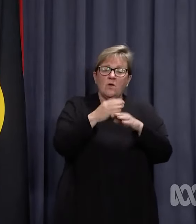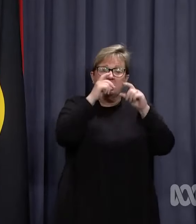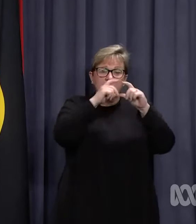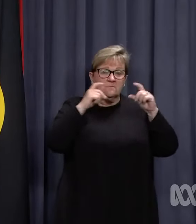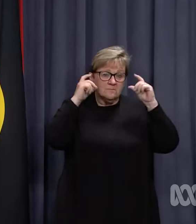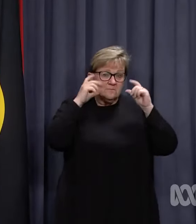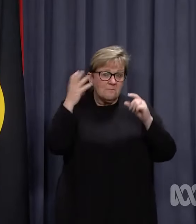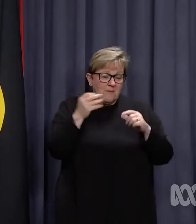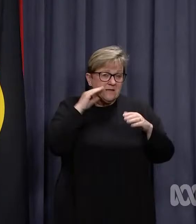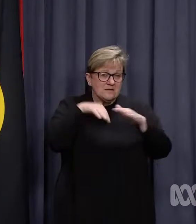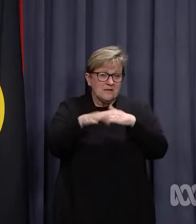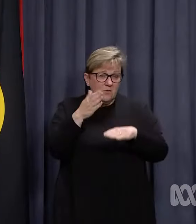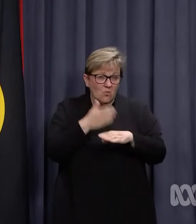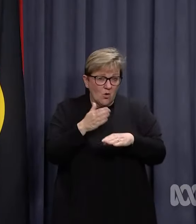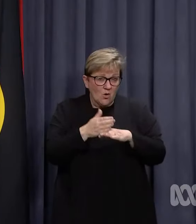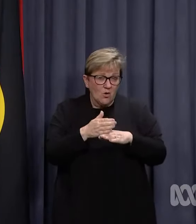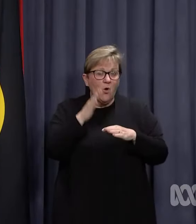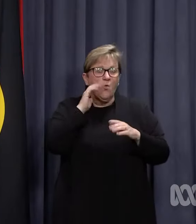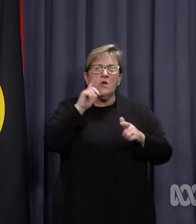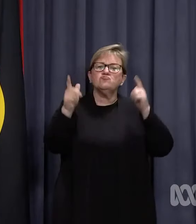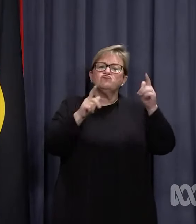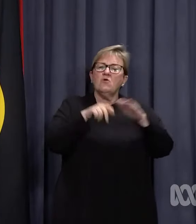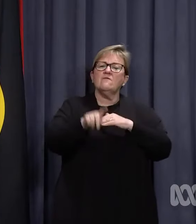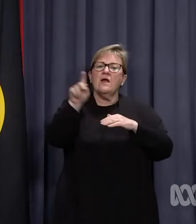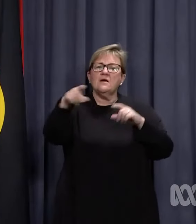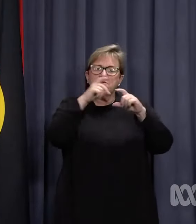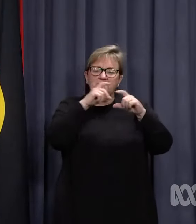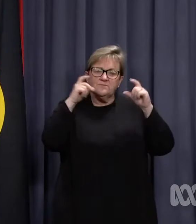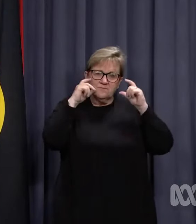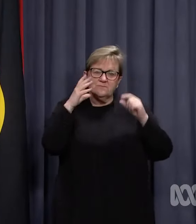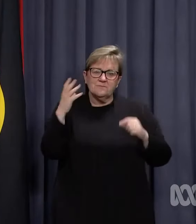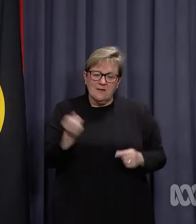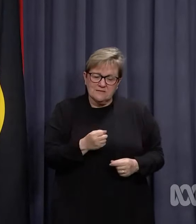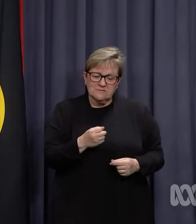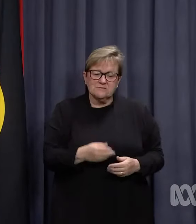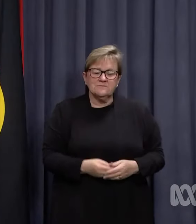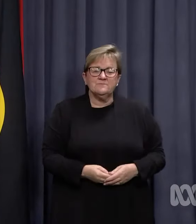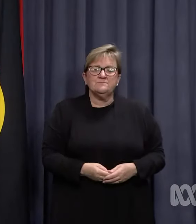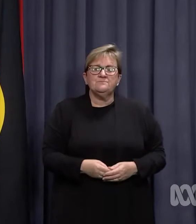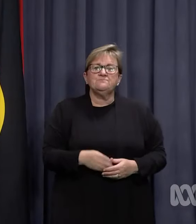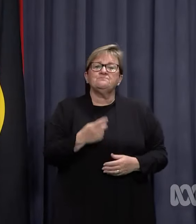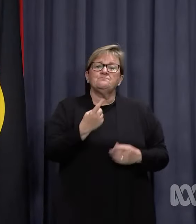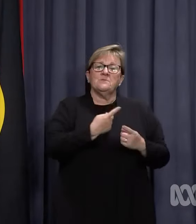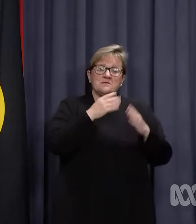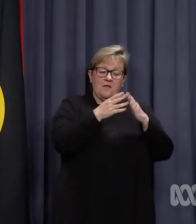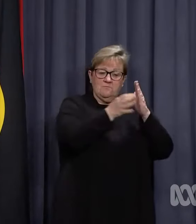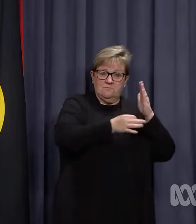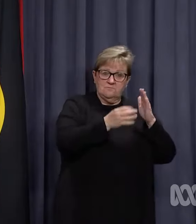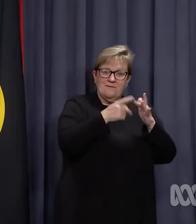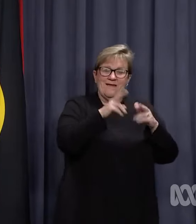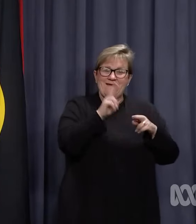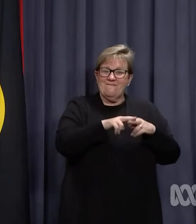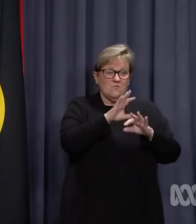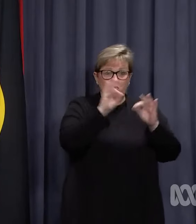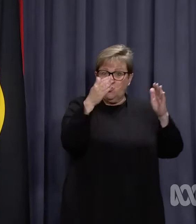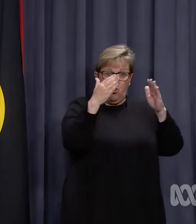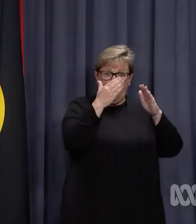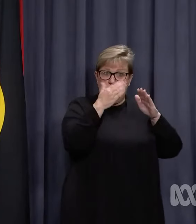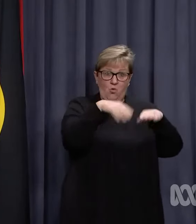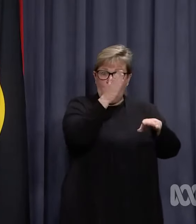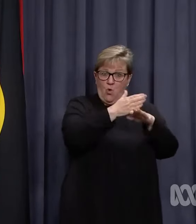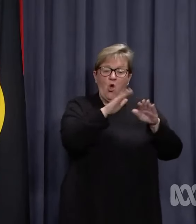mask while at work and when travelling outside the home. Self-isolate when not at work.